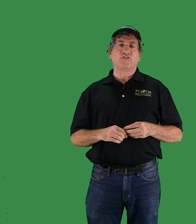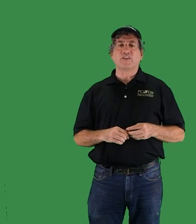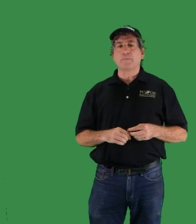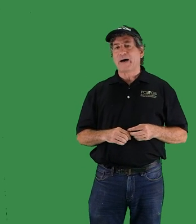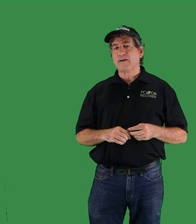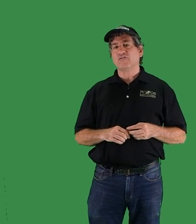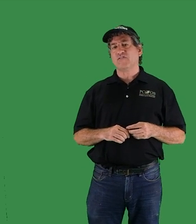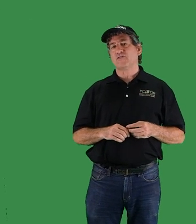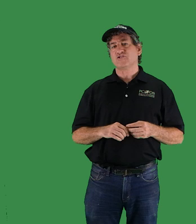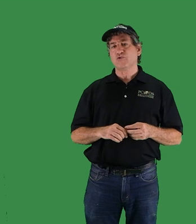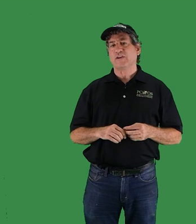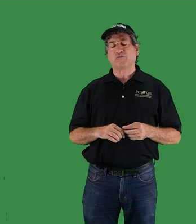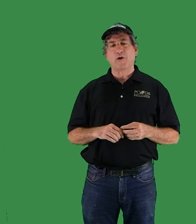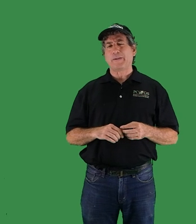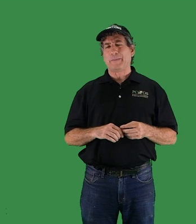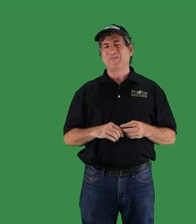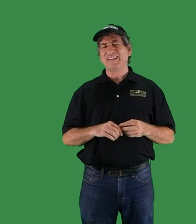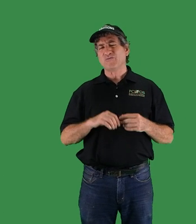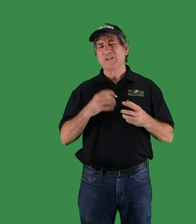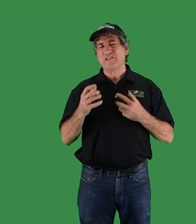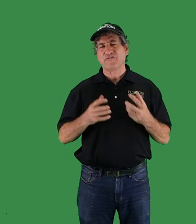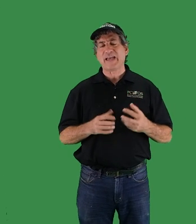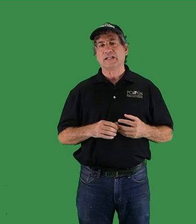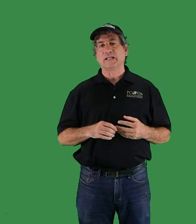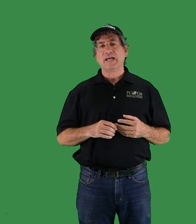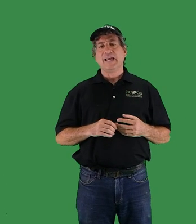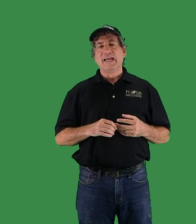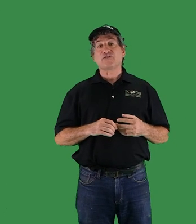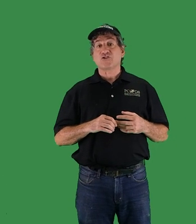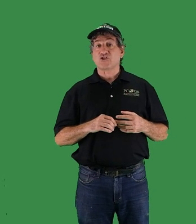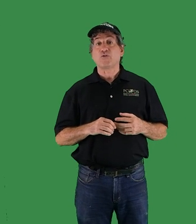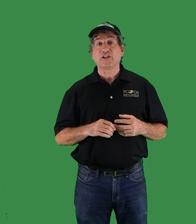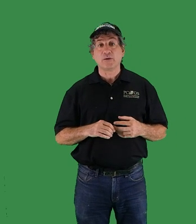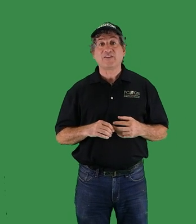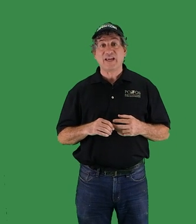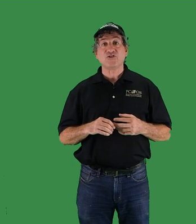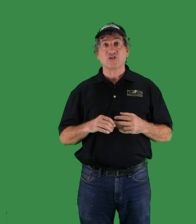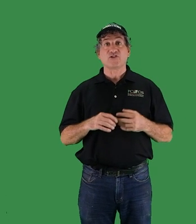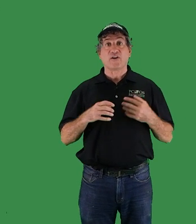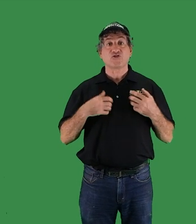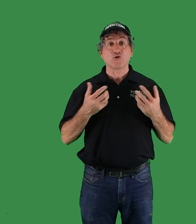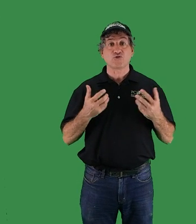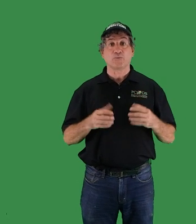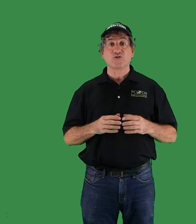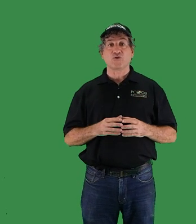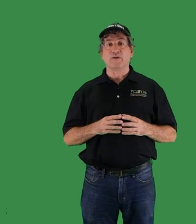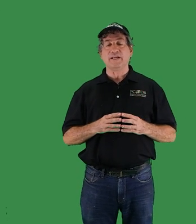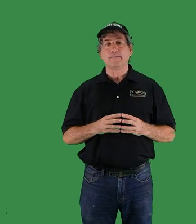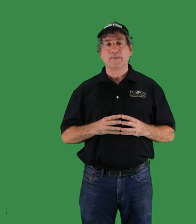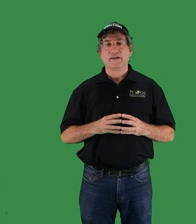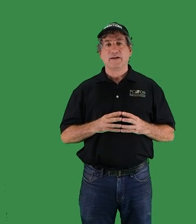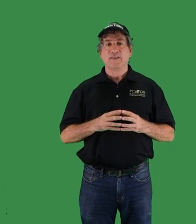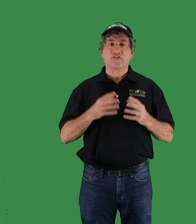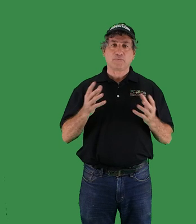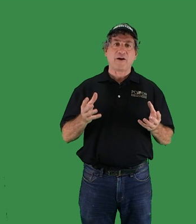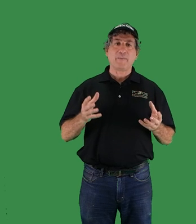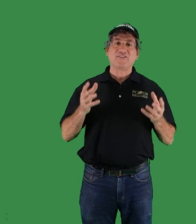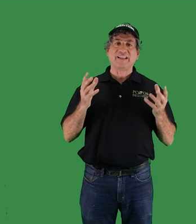is that the Biosphere 2 experiment didn't really fail it just showed the limitations of our social maturity. The experiment in